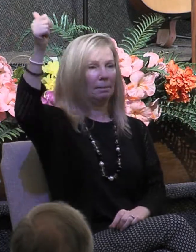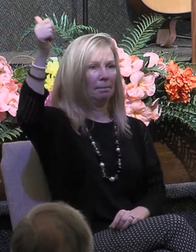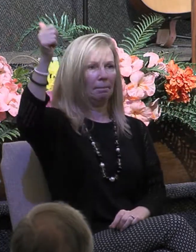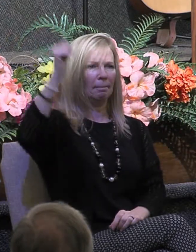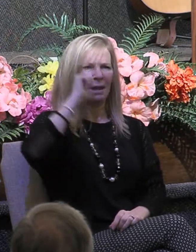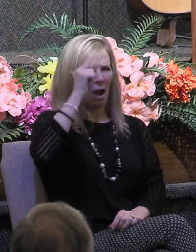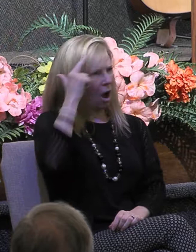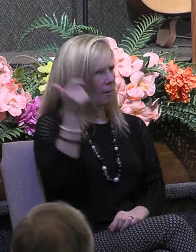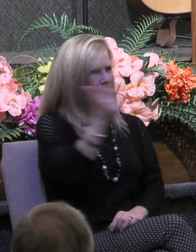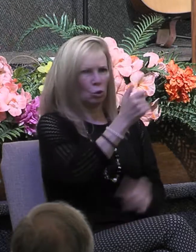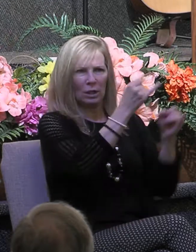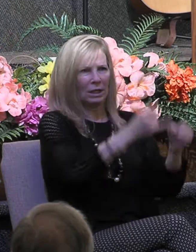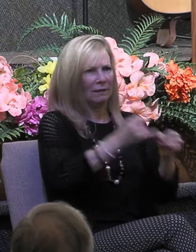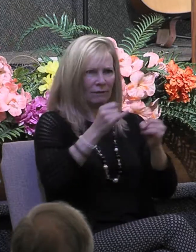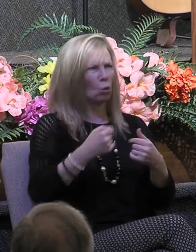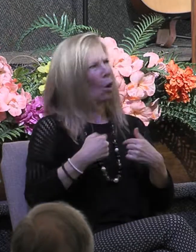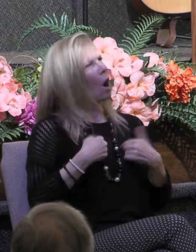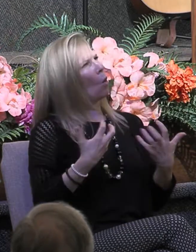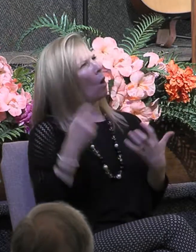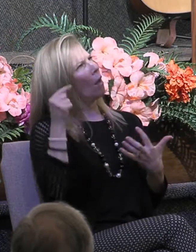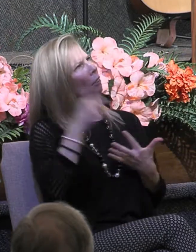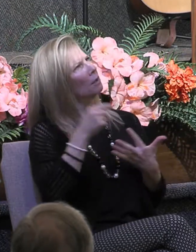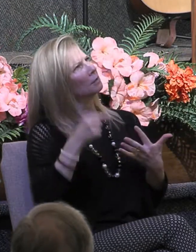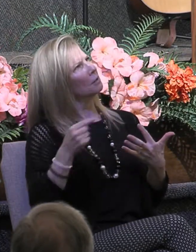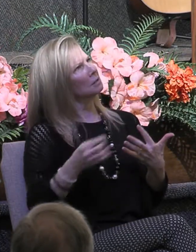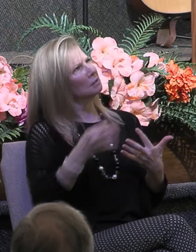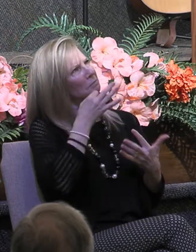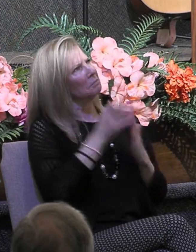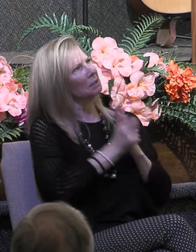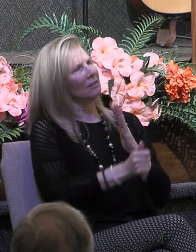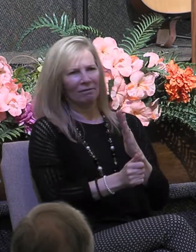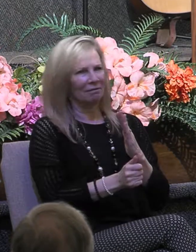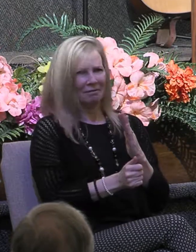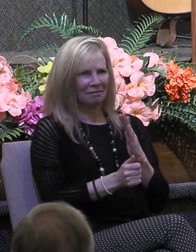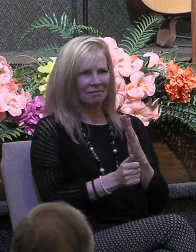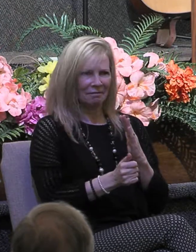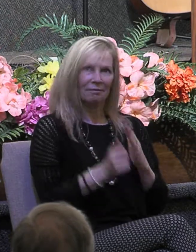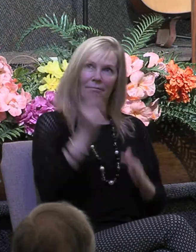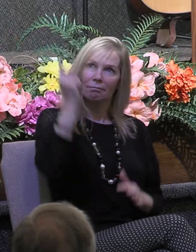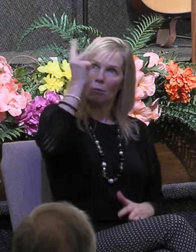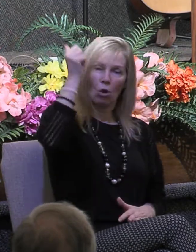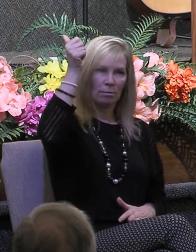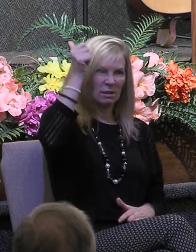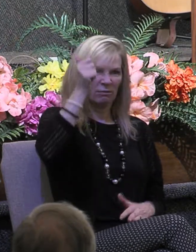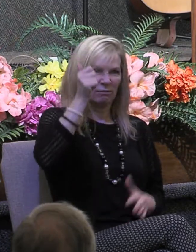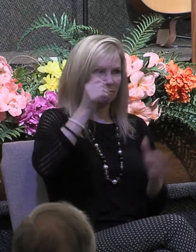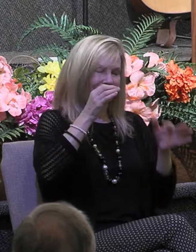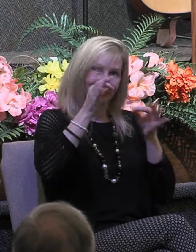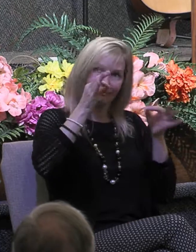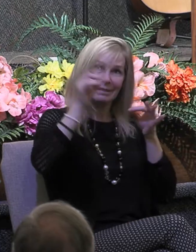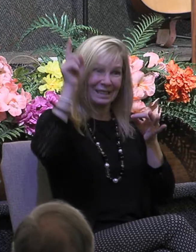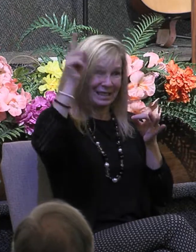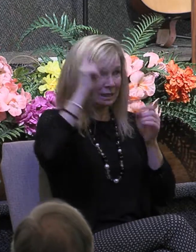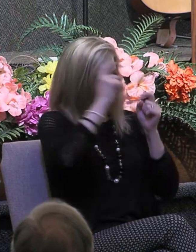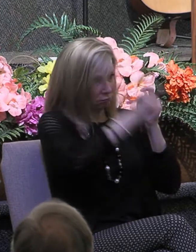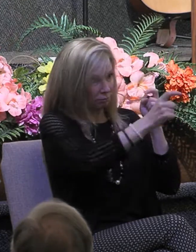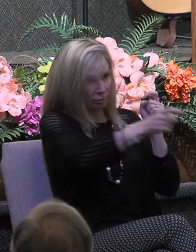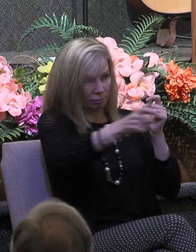Paul wrote in 1 Corinthians 12, 11, but one and the same spirit works all these things. Note this, distributing